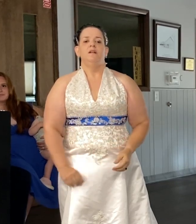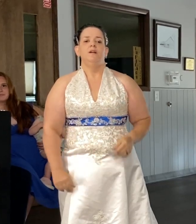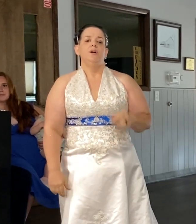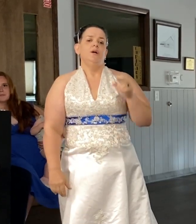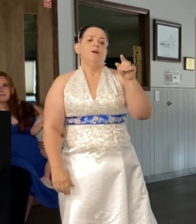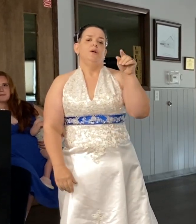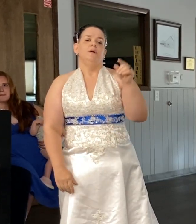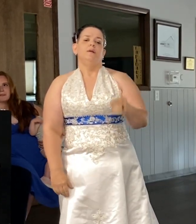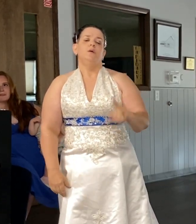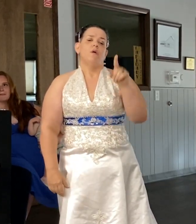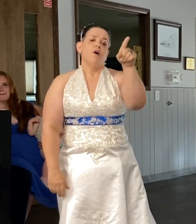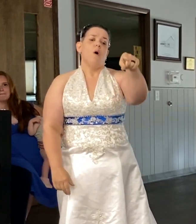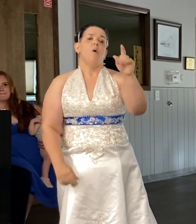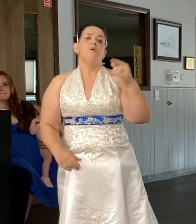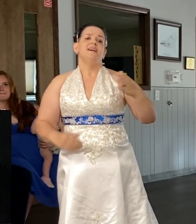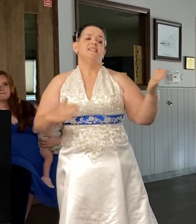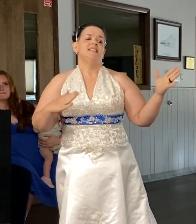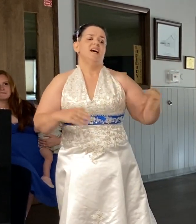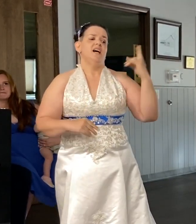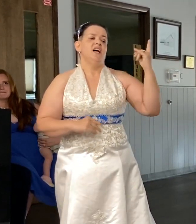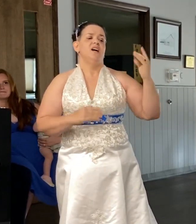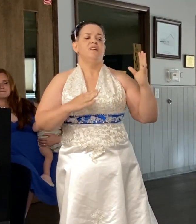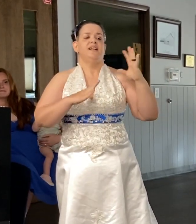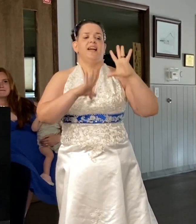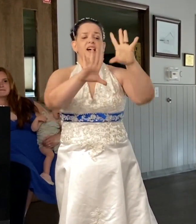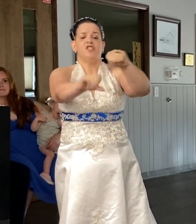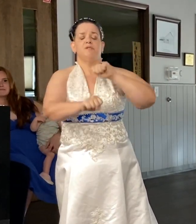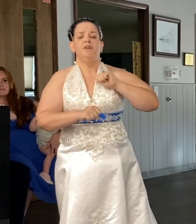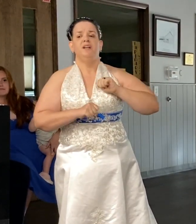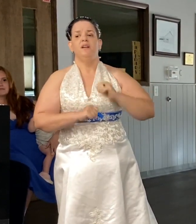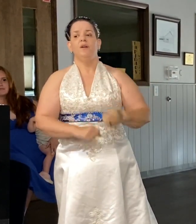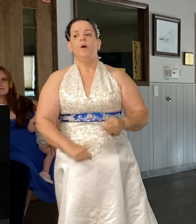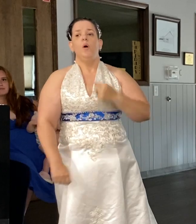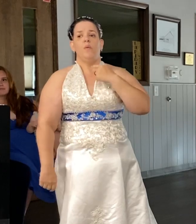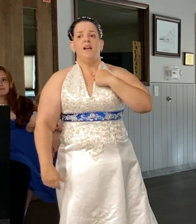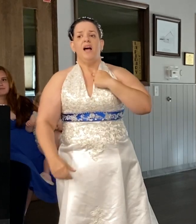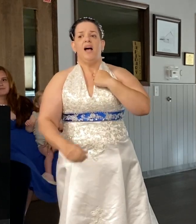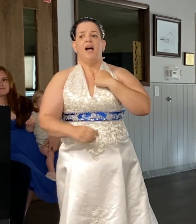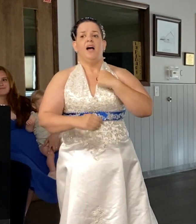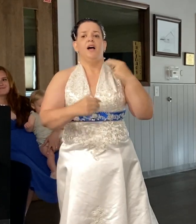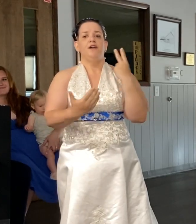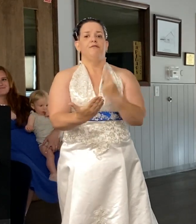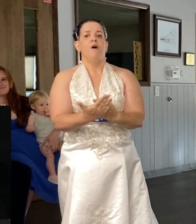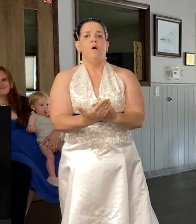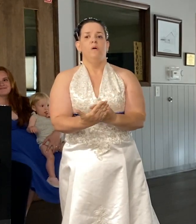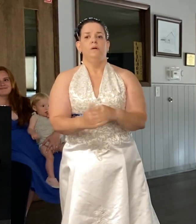And you were always there to catch me when I fall